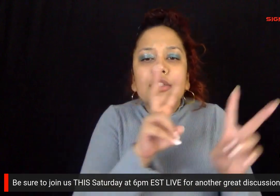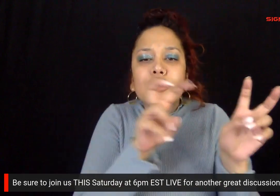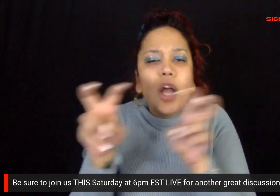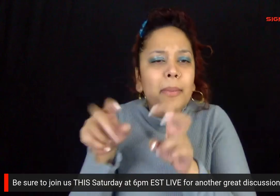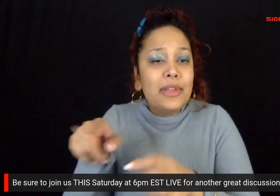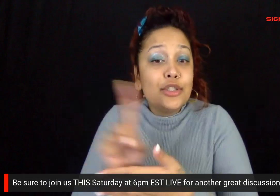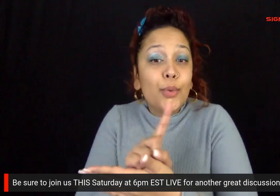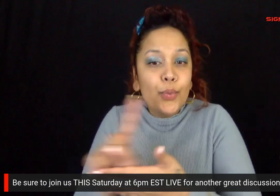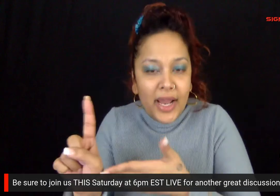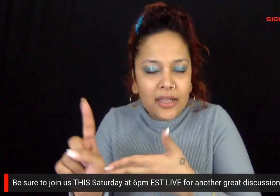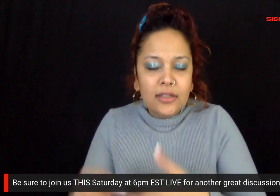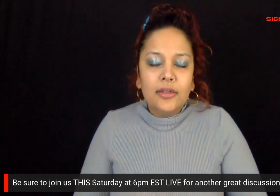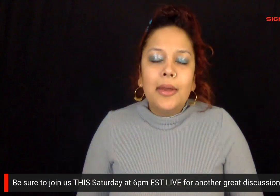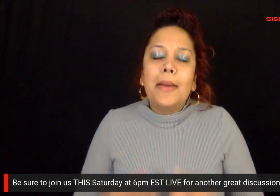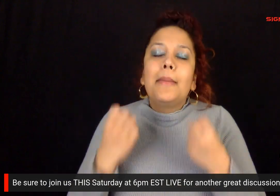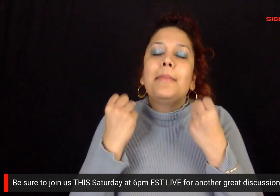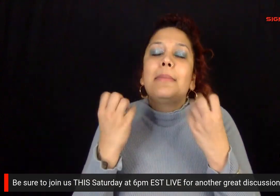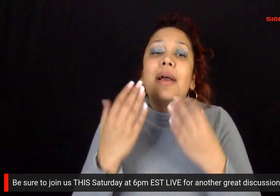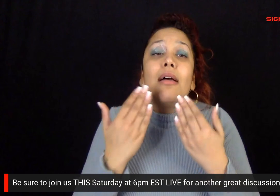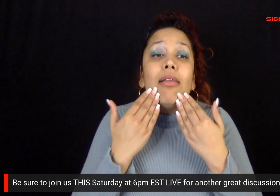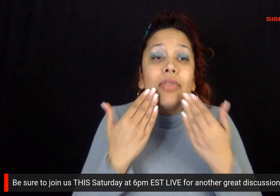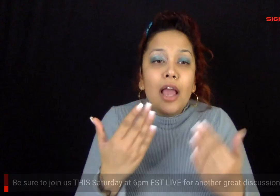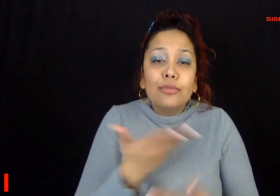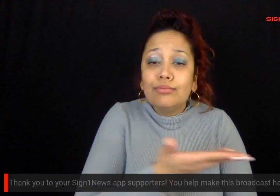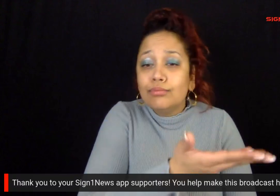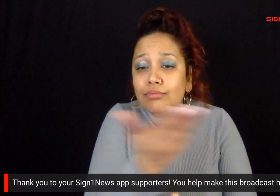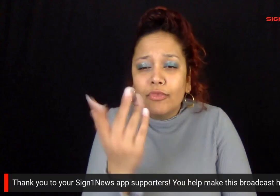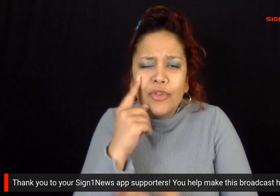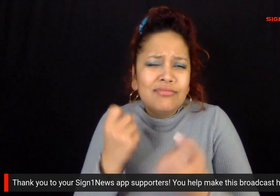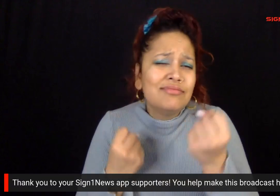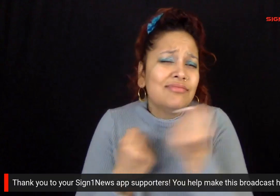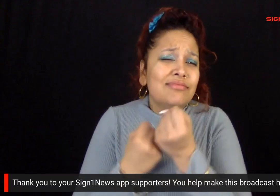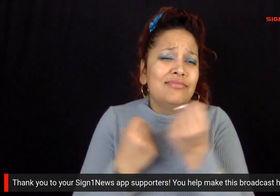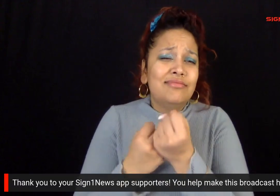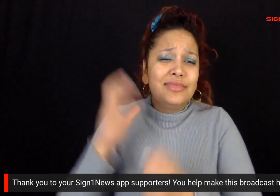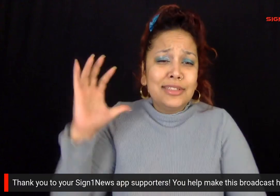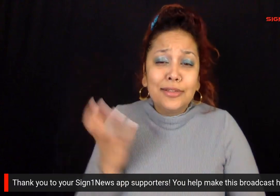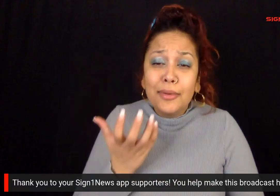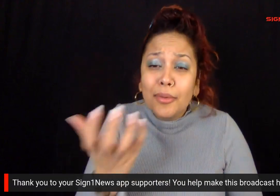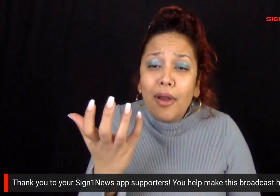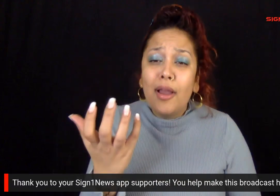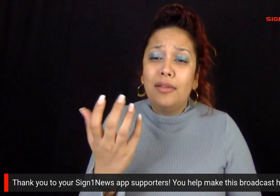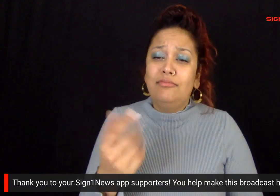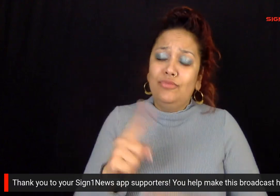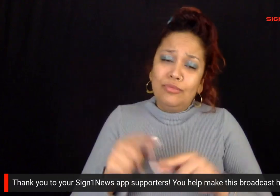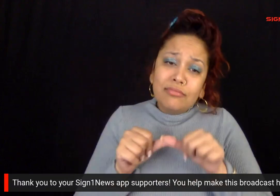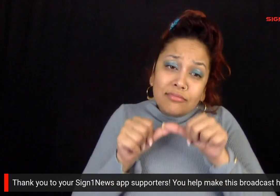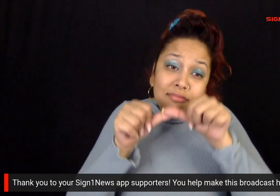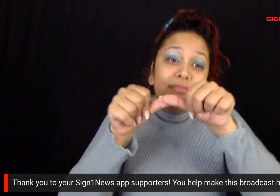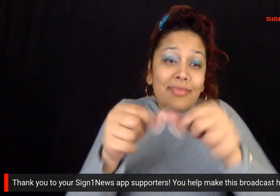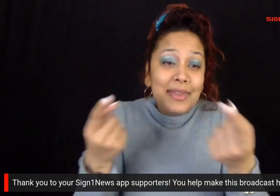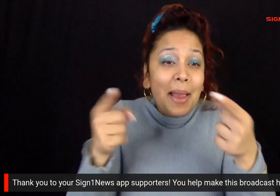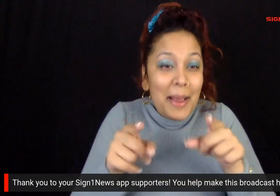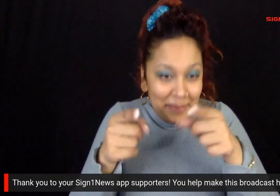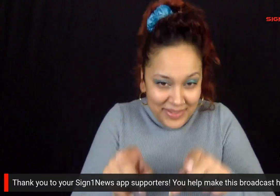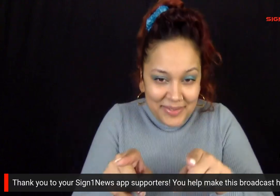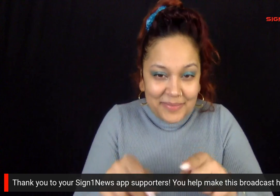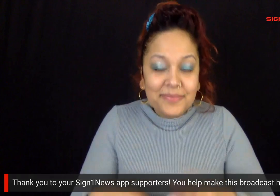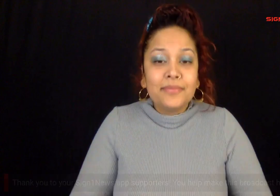diverse guests to discuss the hot topics of the week. A big thank you to our Sign One News app supporters you helped make this